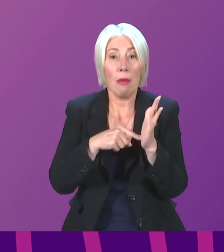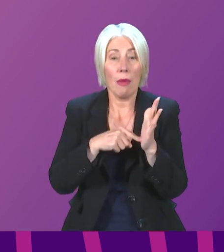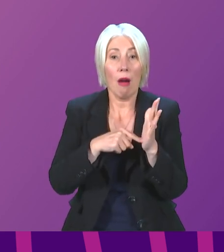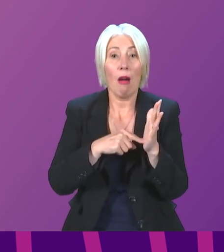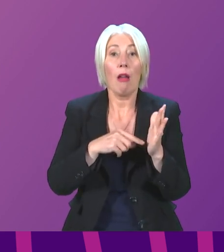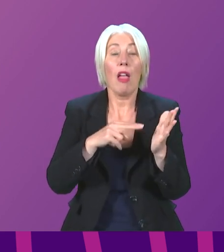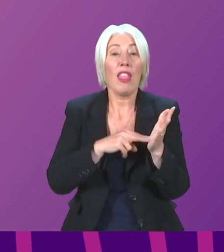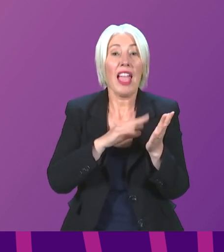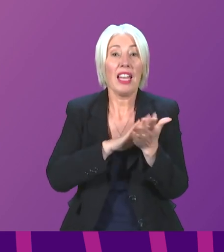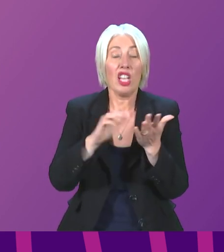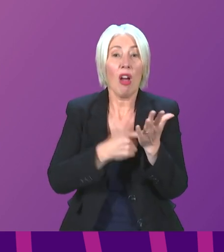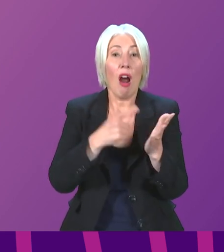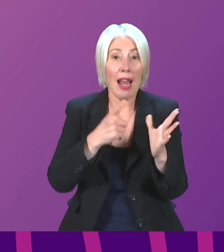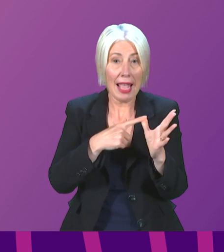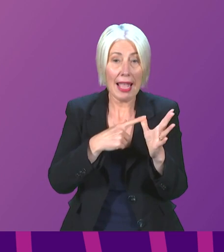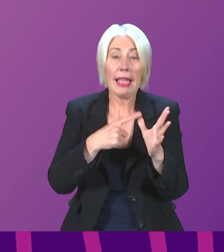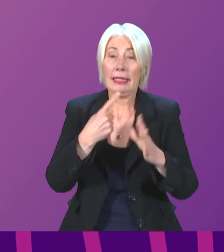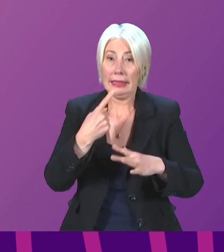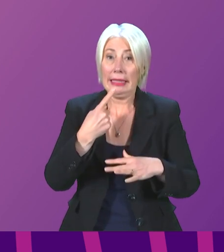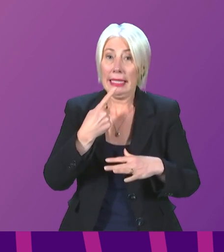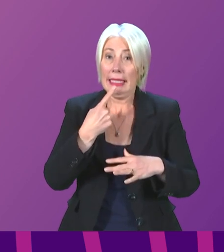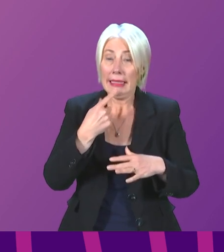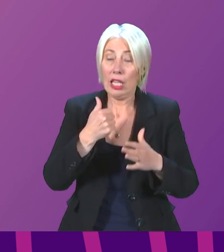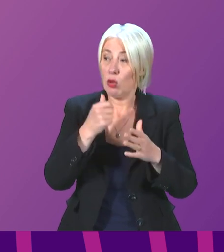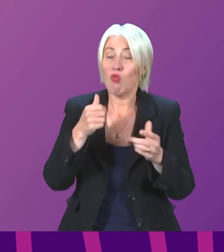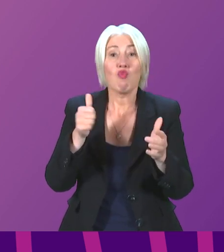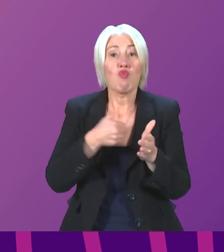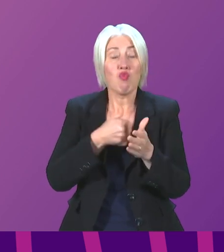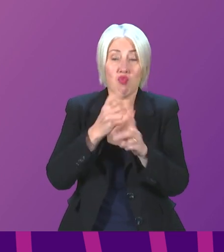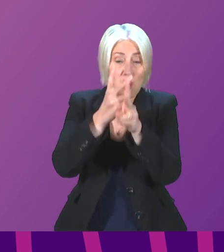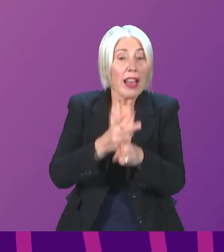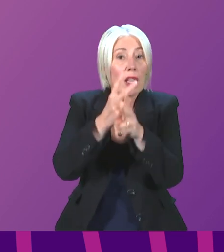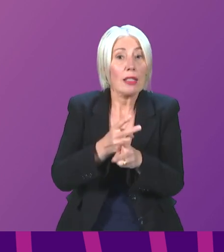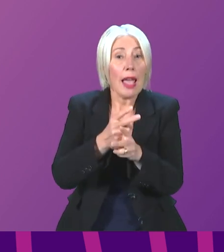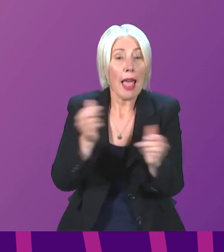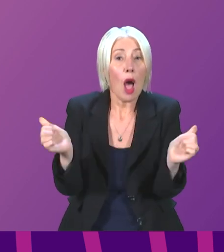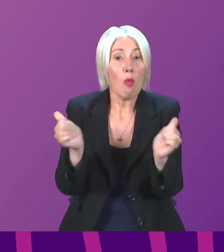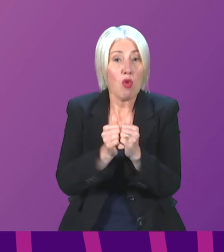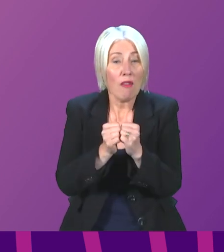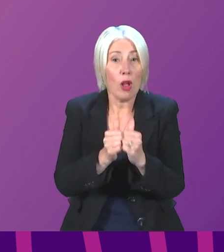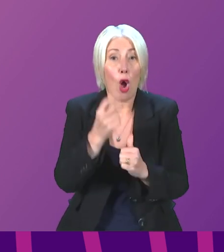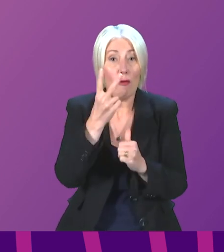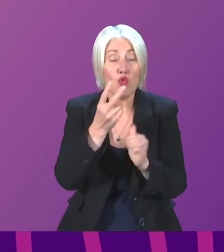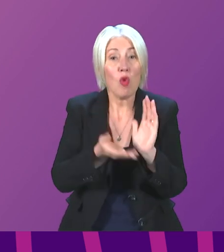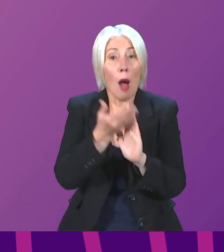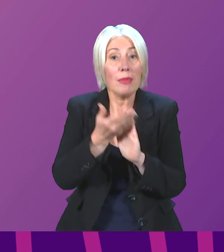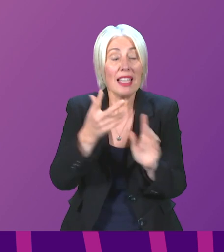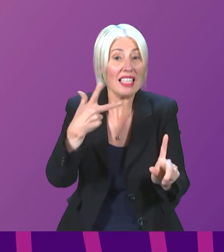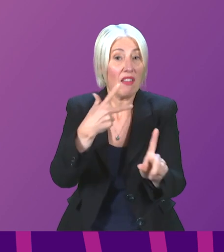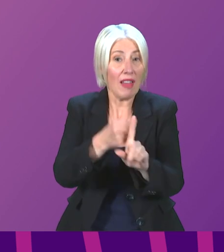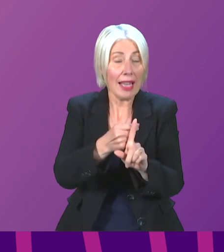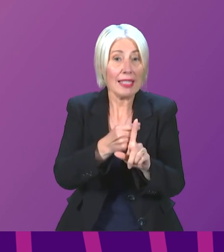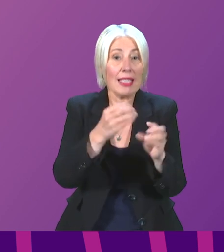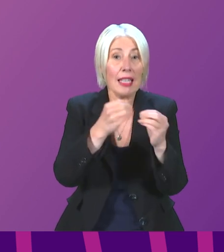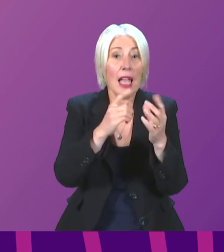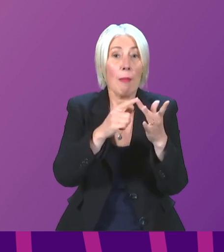granted regulatory approval to two updated bivalent vaccines, so-called